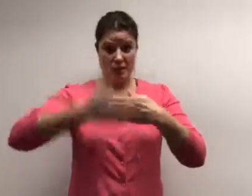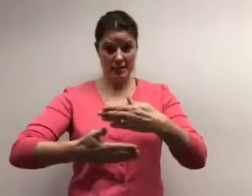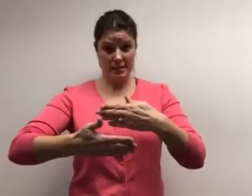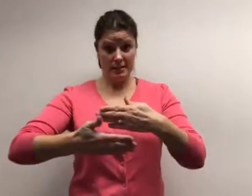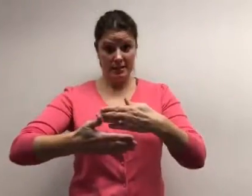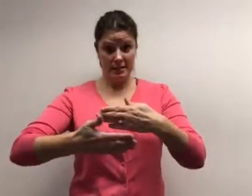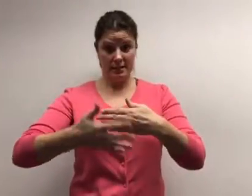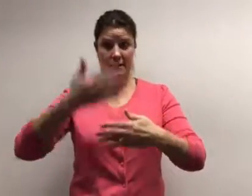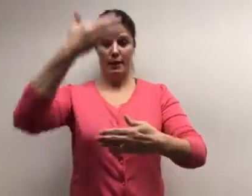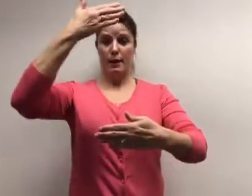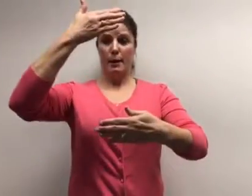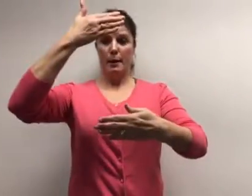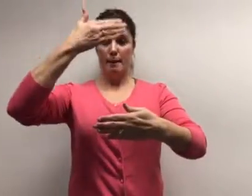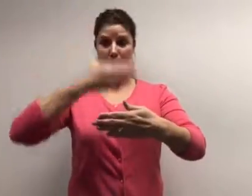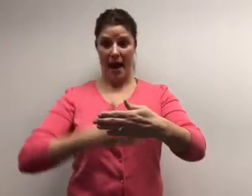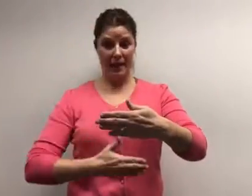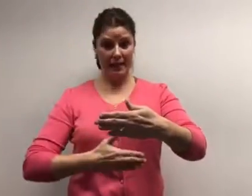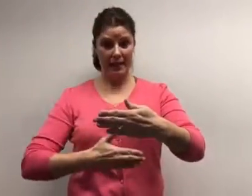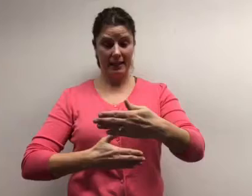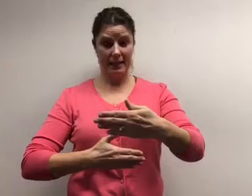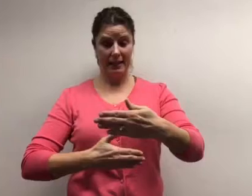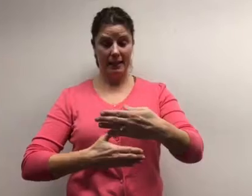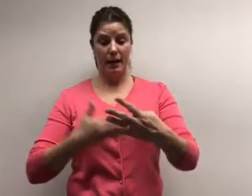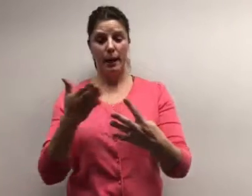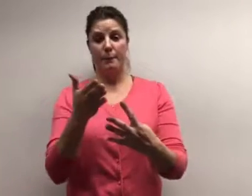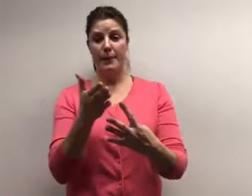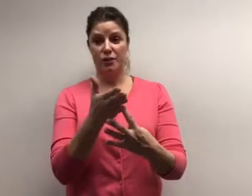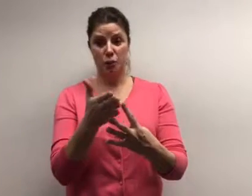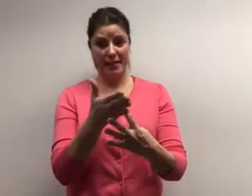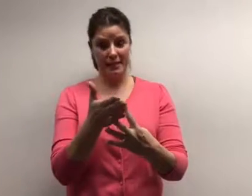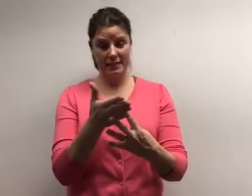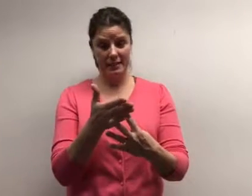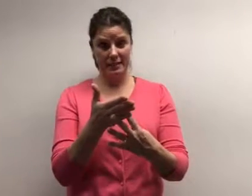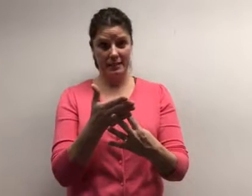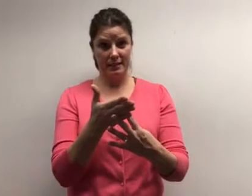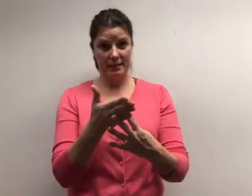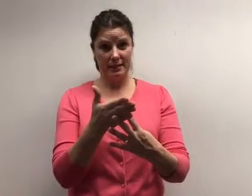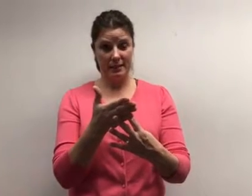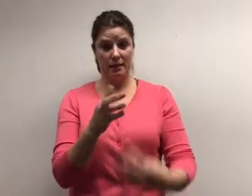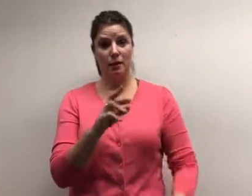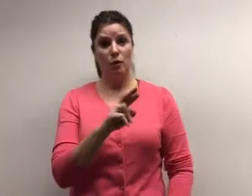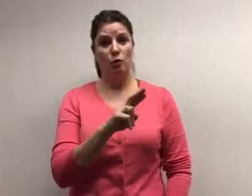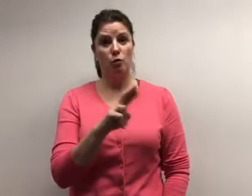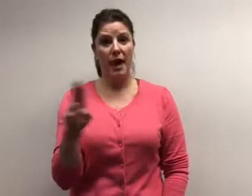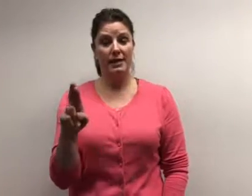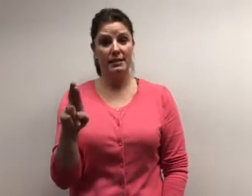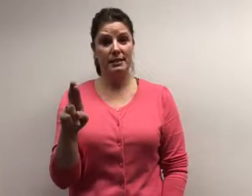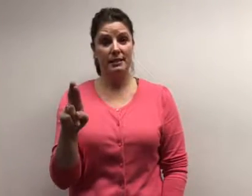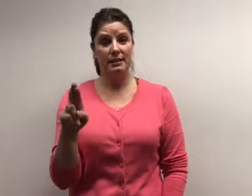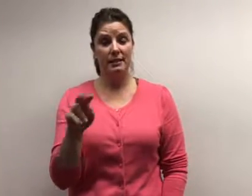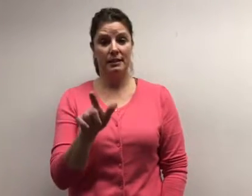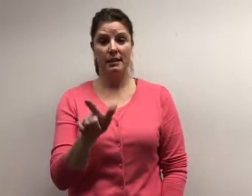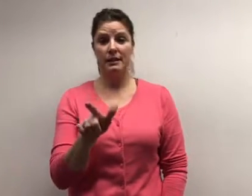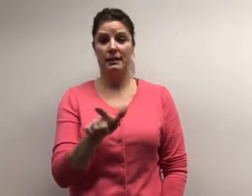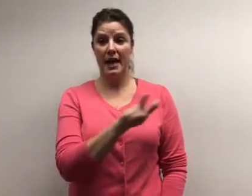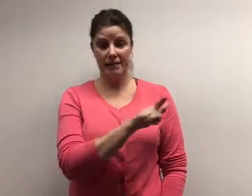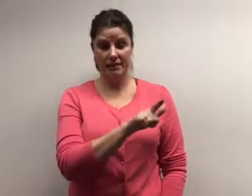front, back, between, right, left,